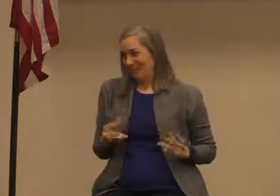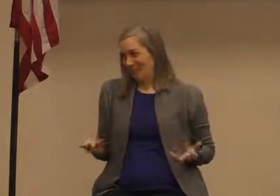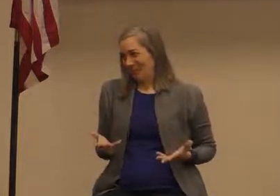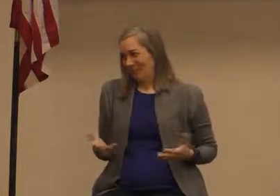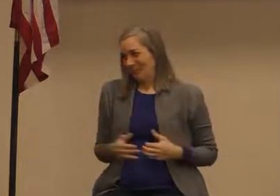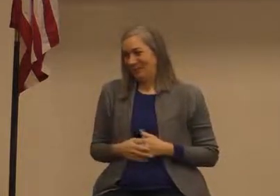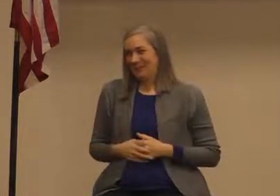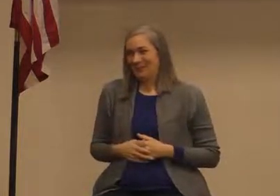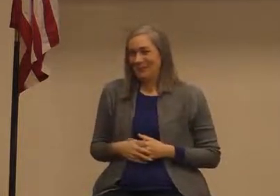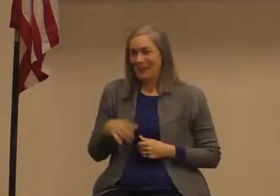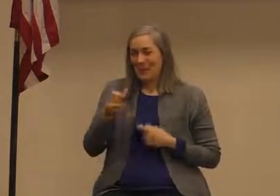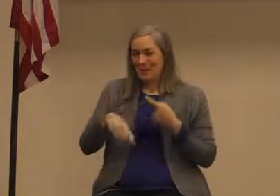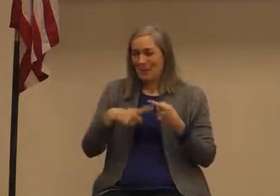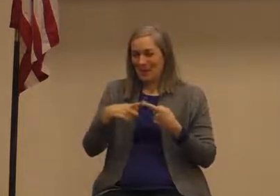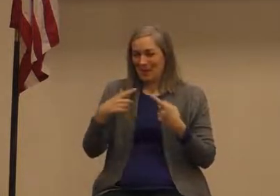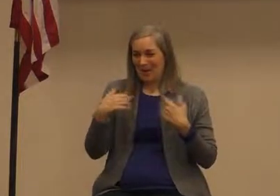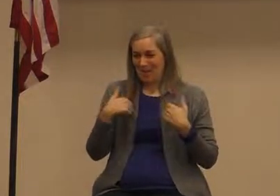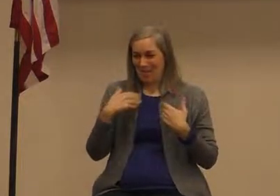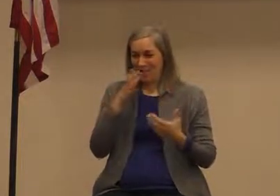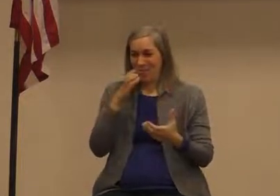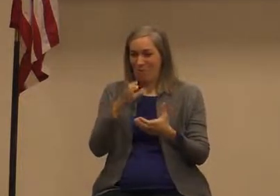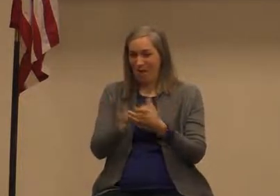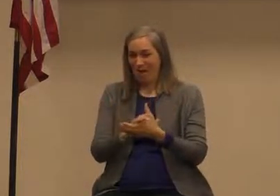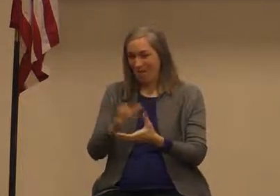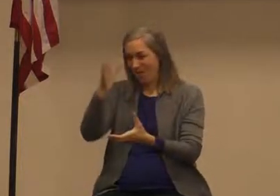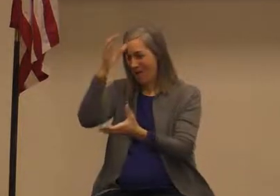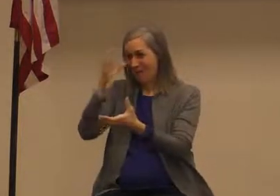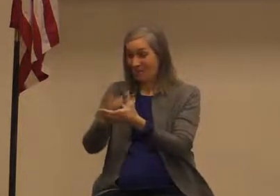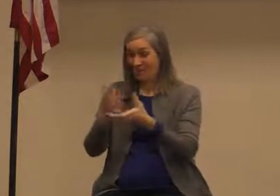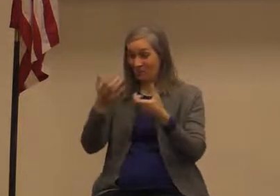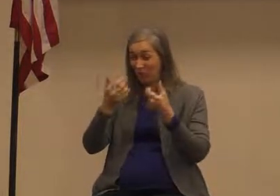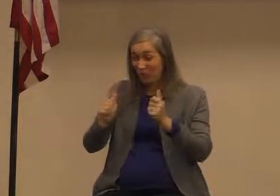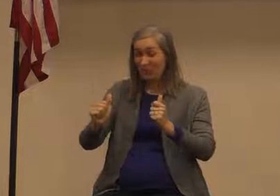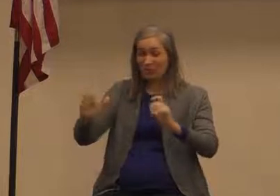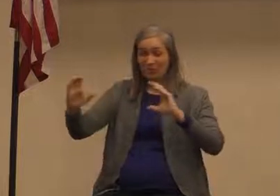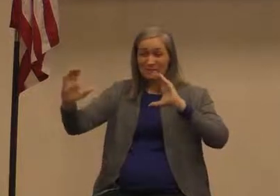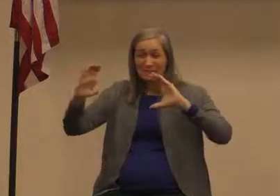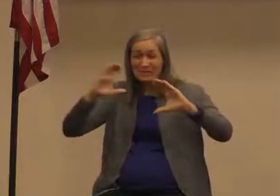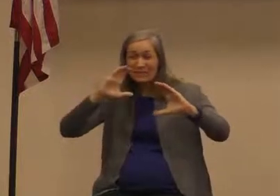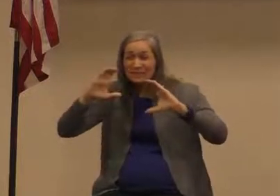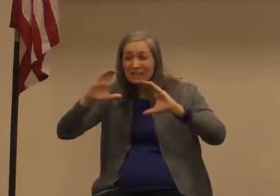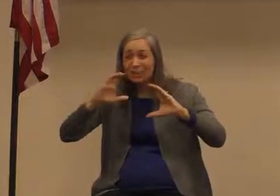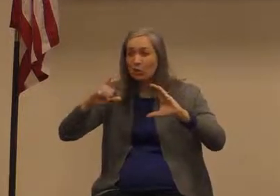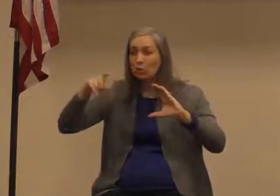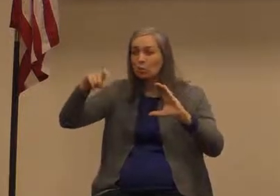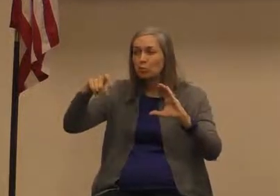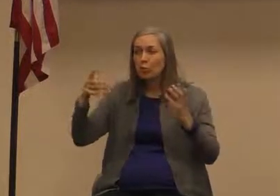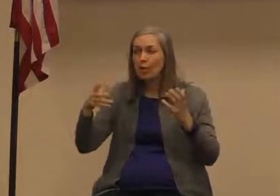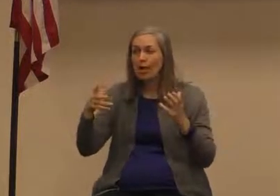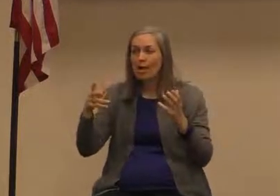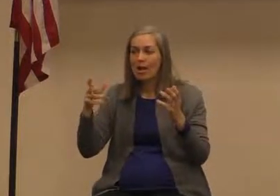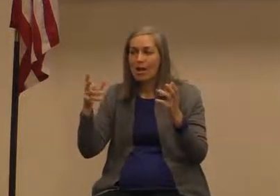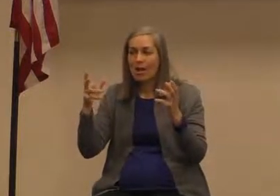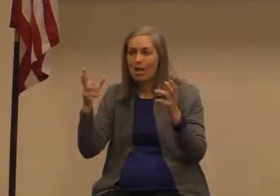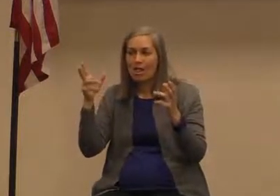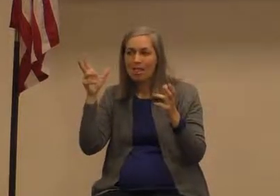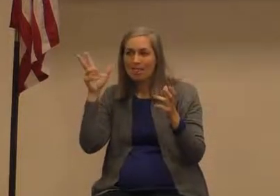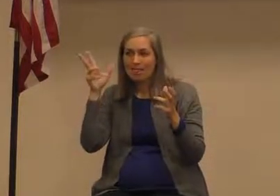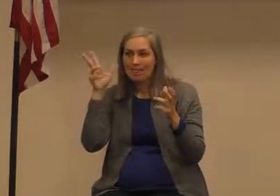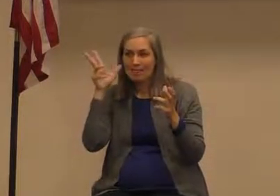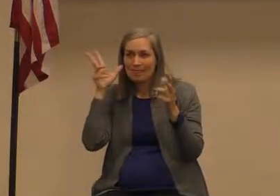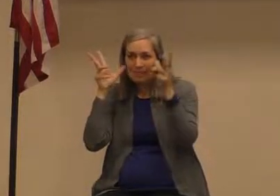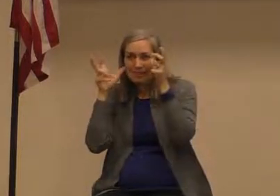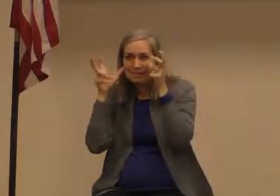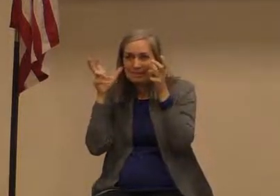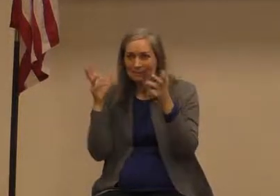when you're in communication with your wife or with your husband you ought to listen right not just hear the words